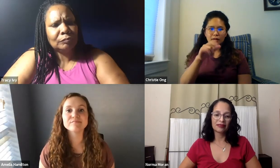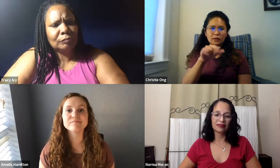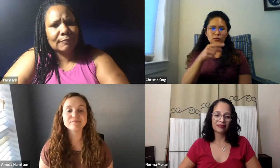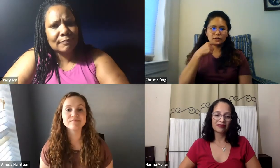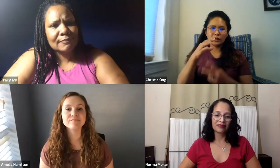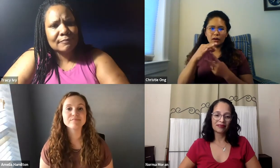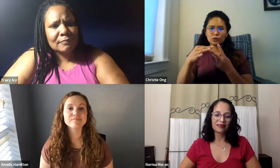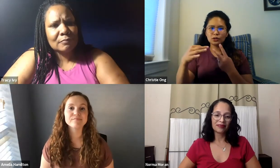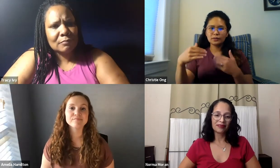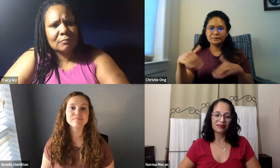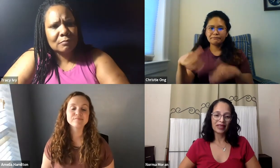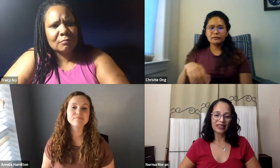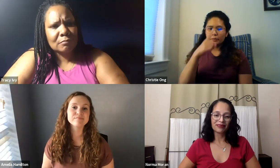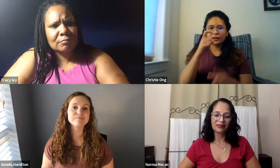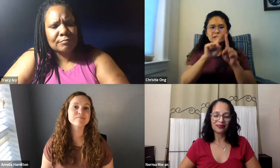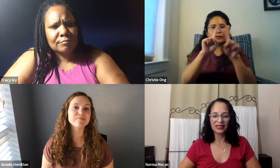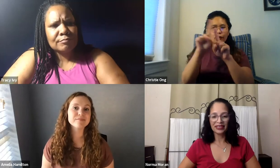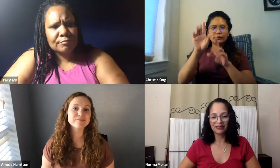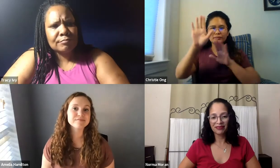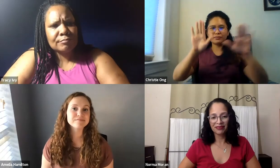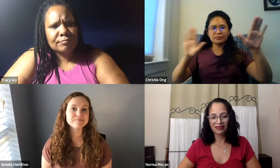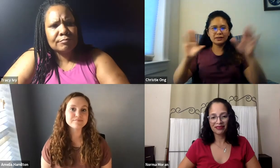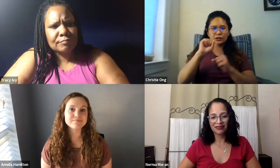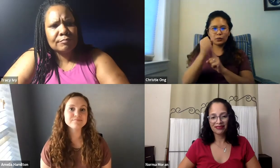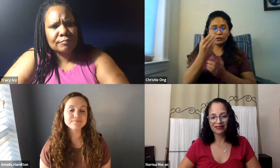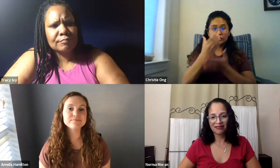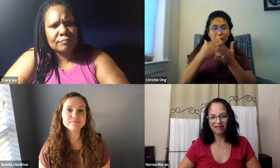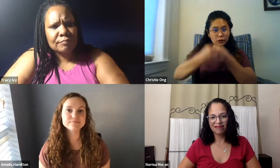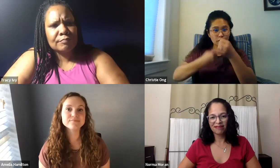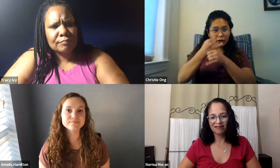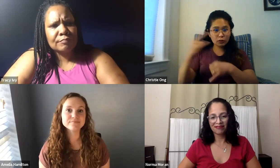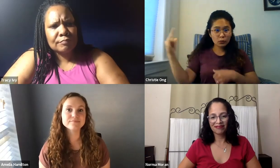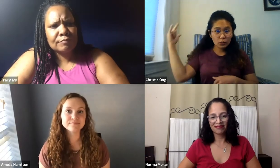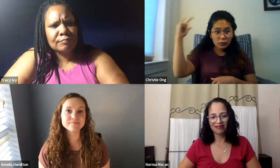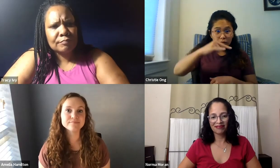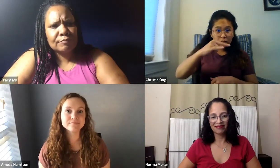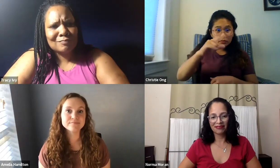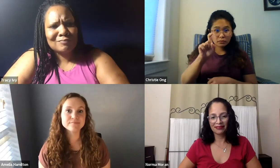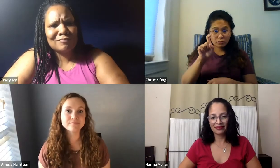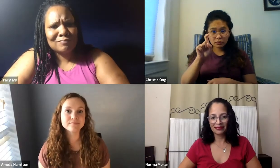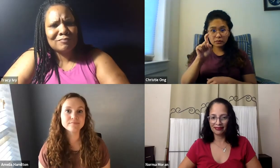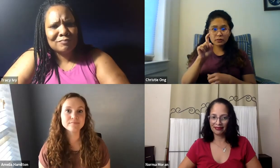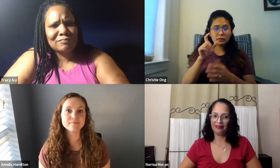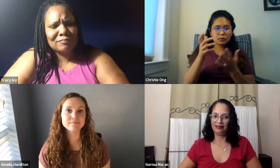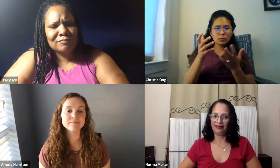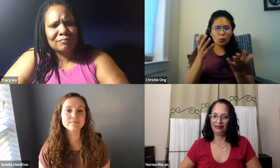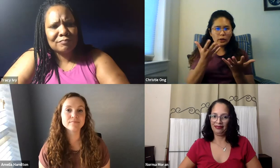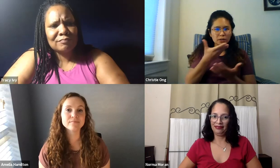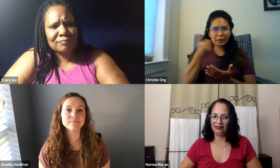I think it's really case by case. Like you were saying, Tracy, there should be options. You never know what everyone's situation